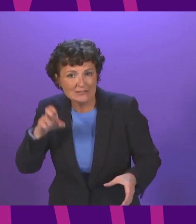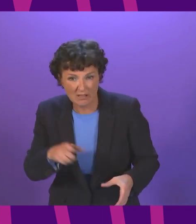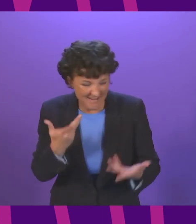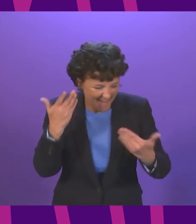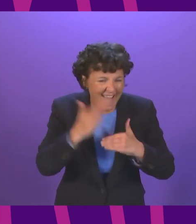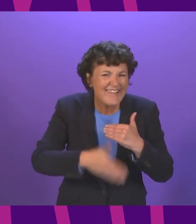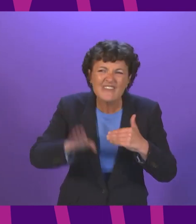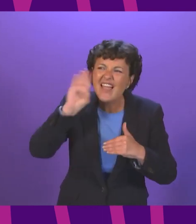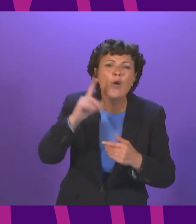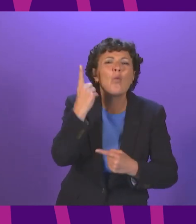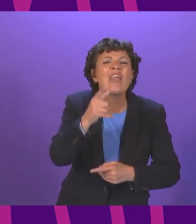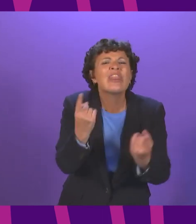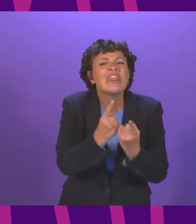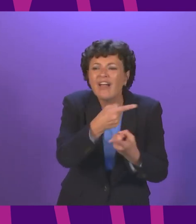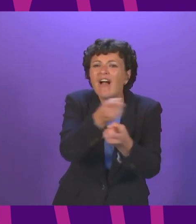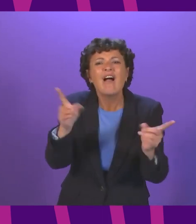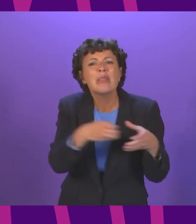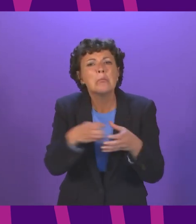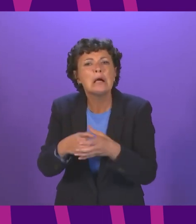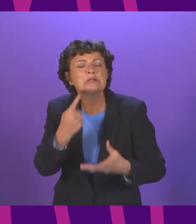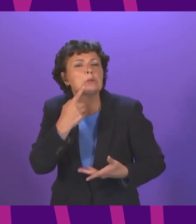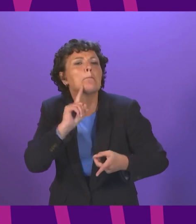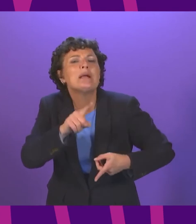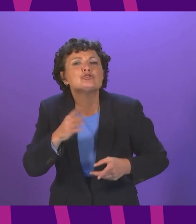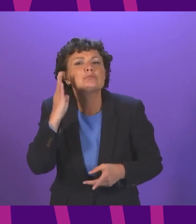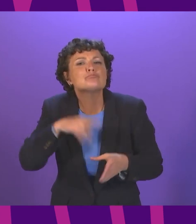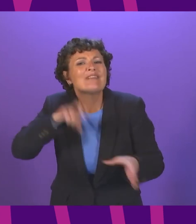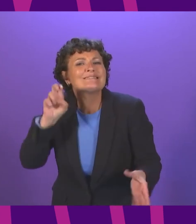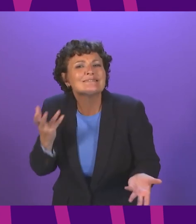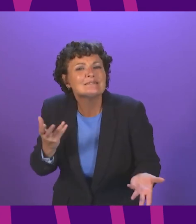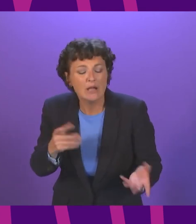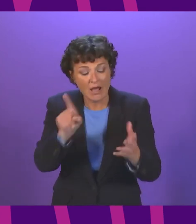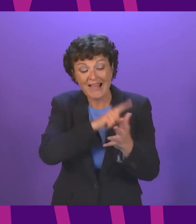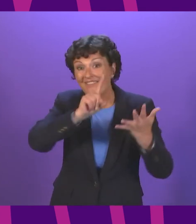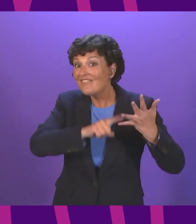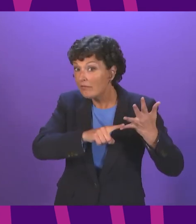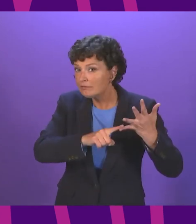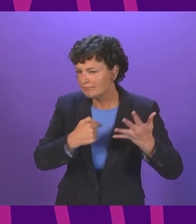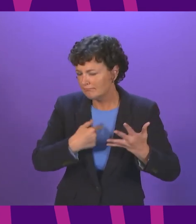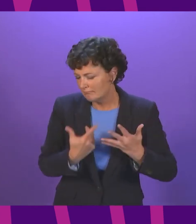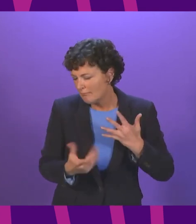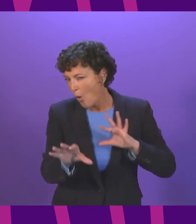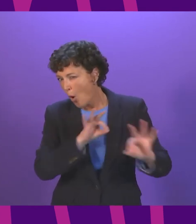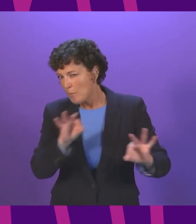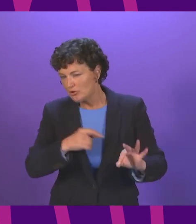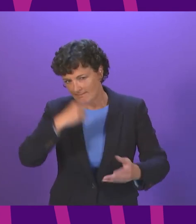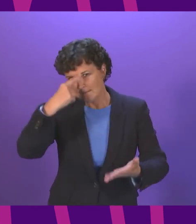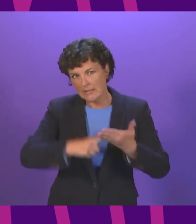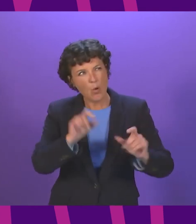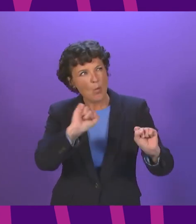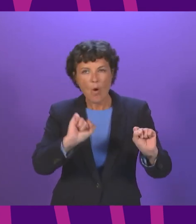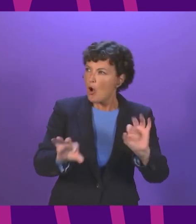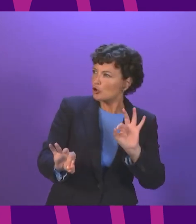that we are now facing from Brexit and the importance of shaping our choices about our economy and our society